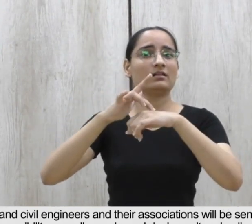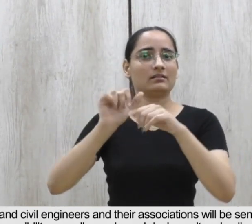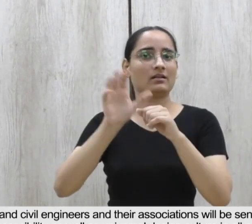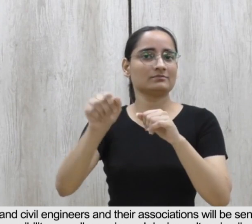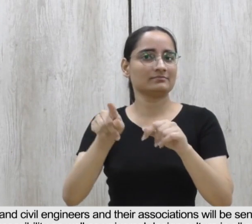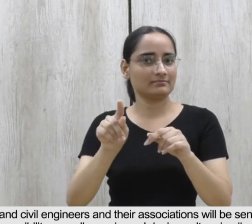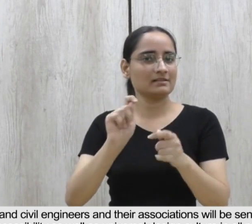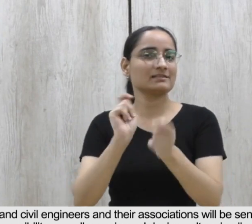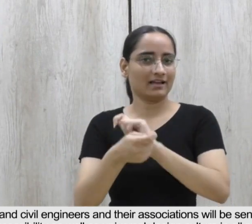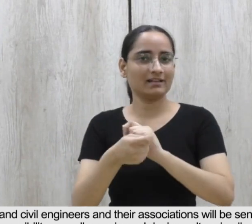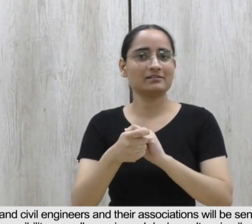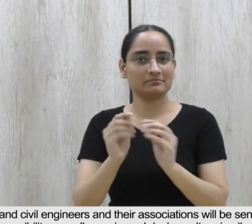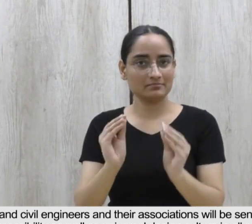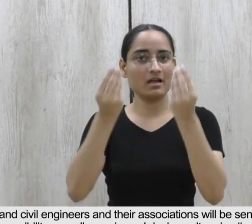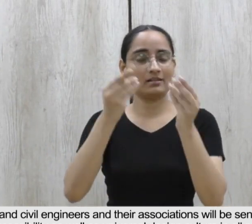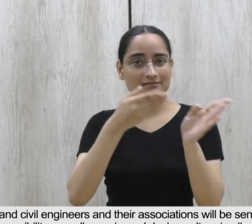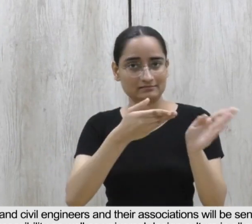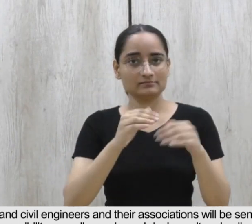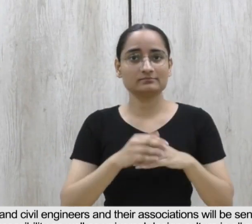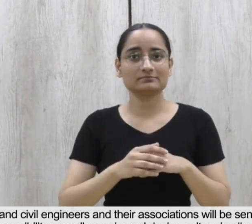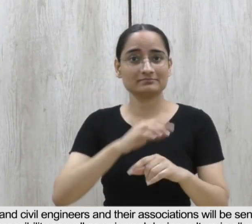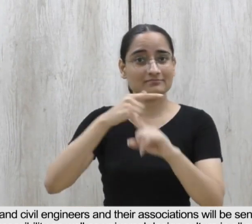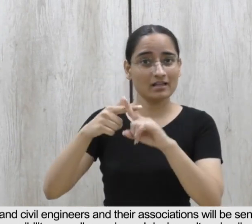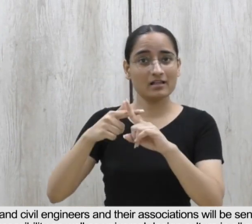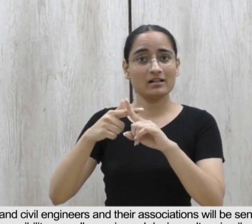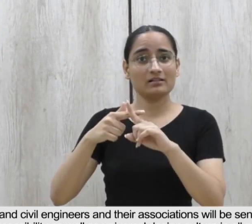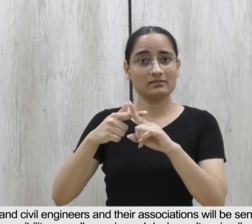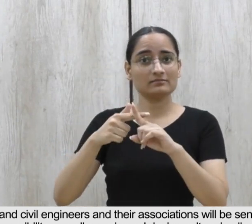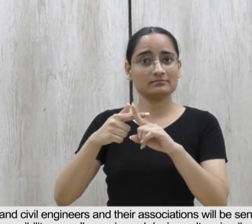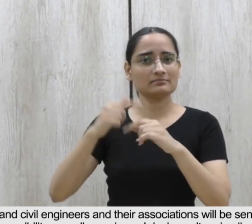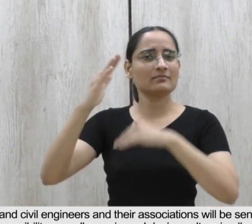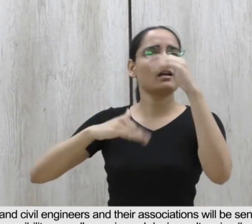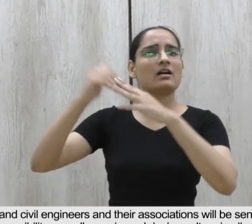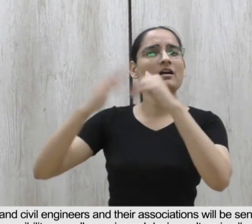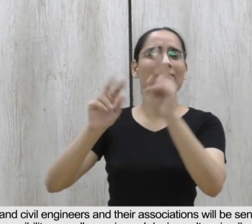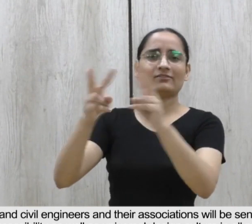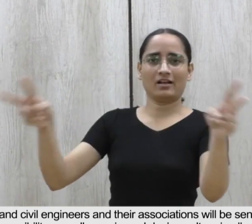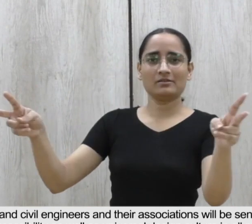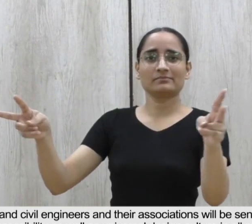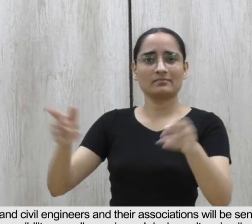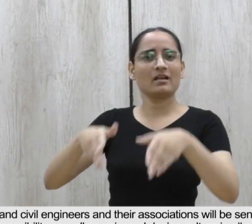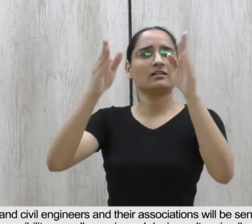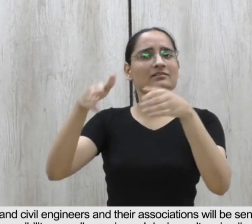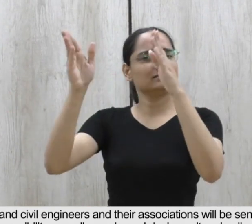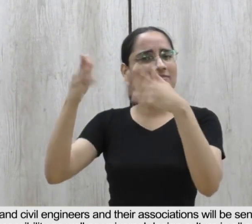so as to ensure inculcation of accessibility